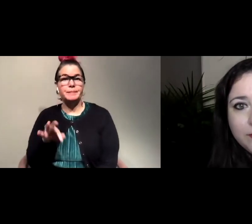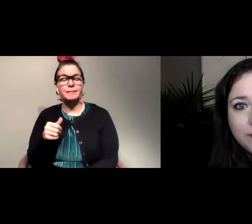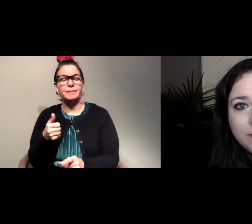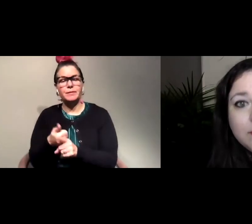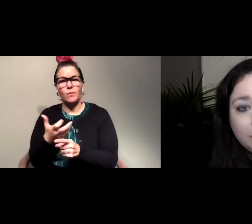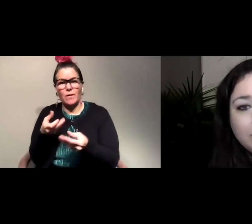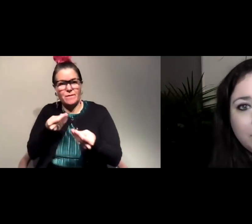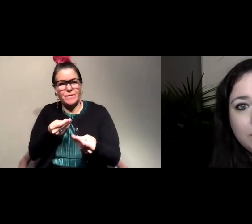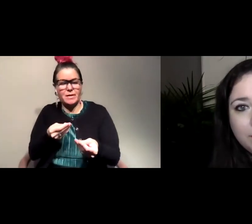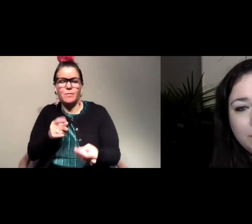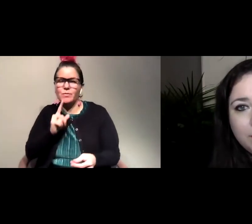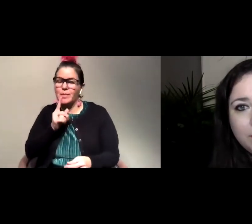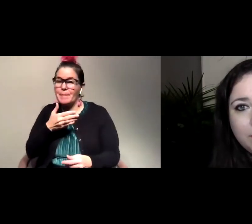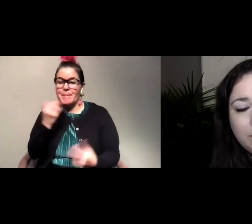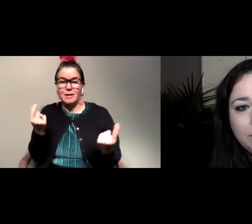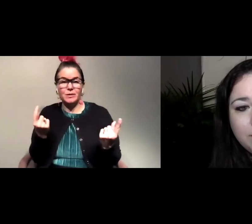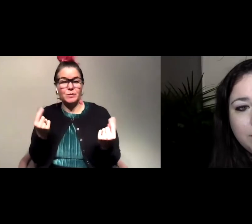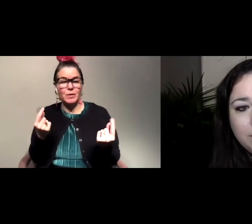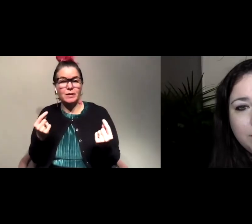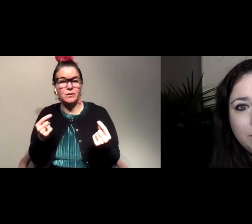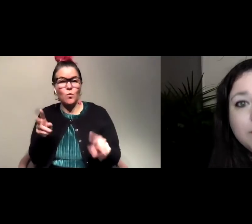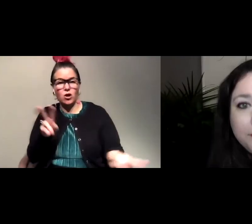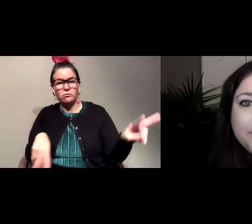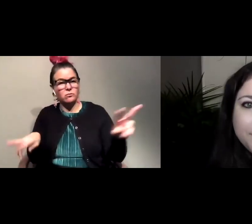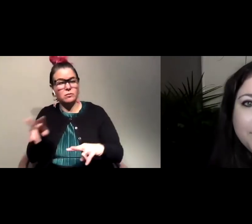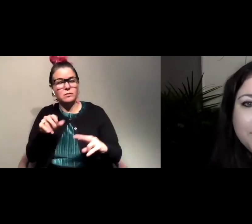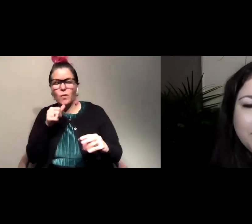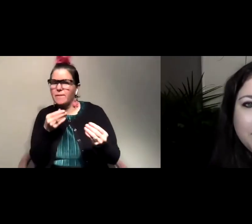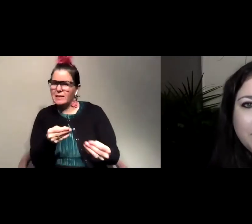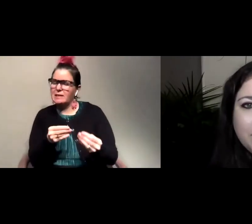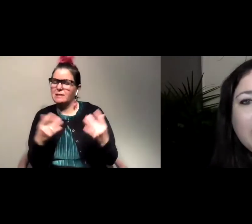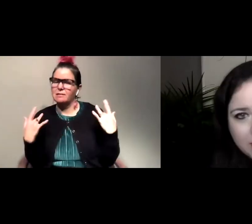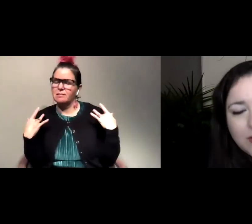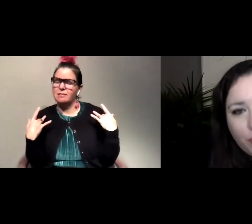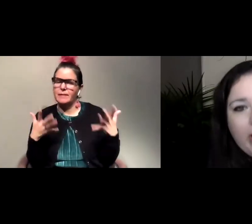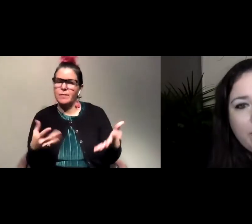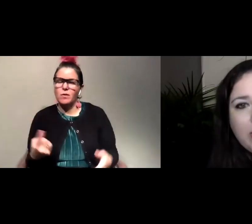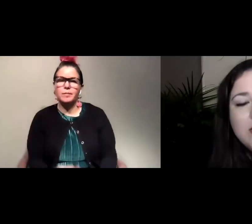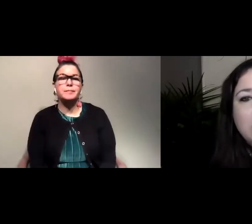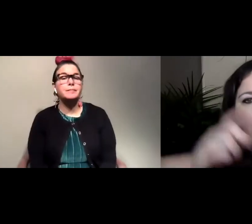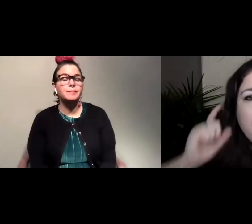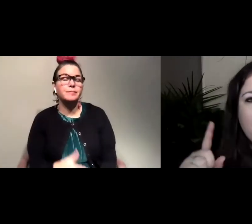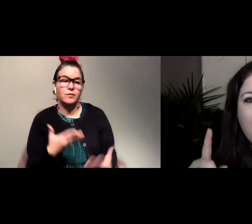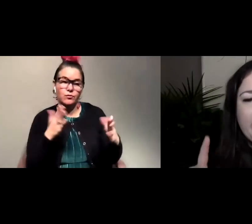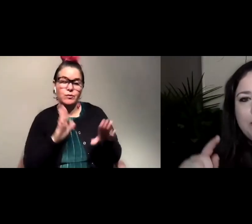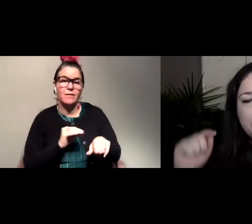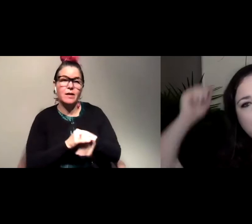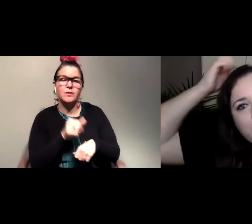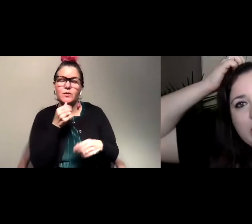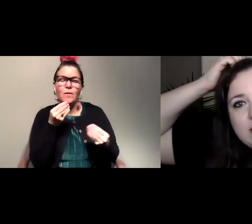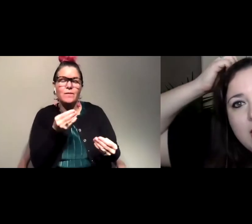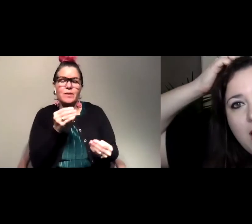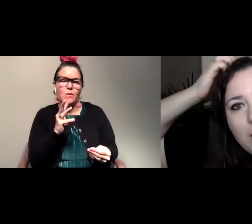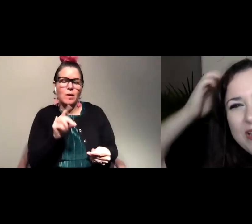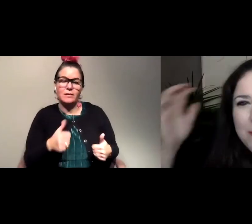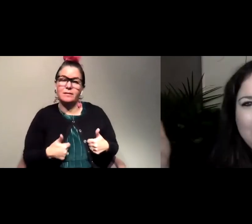at all but really the best thing to do would be just to watch them and to not feed them at all that's great advice don't feed wild animals good